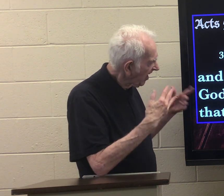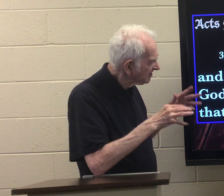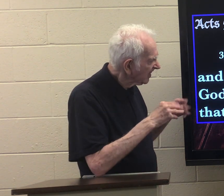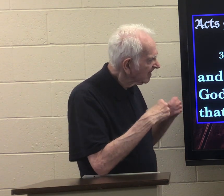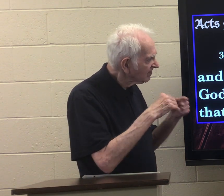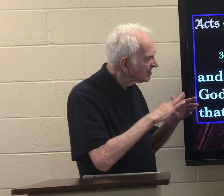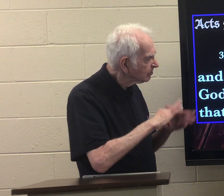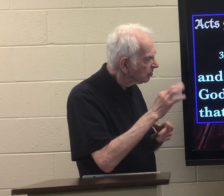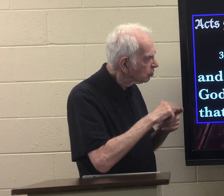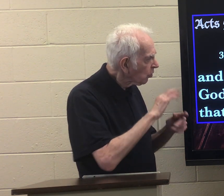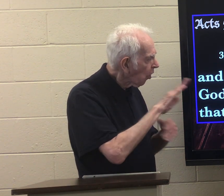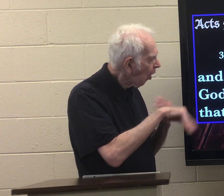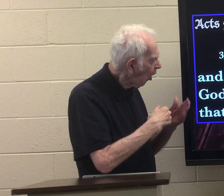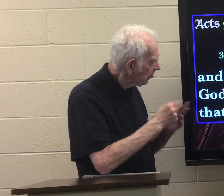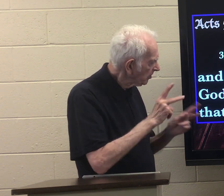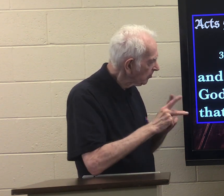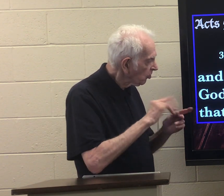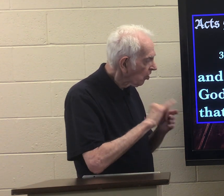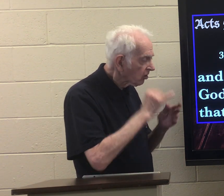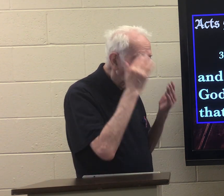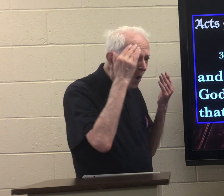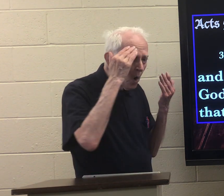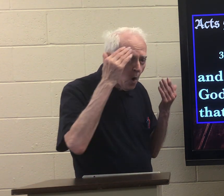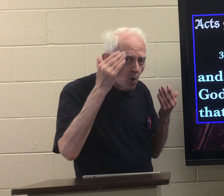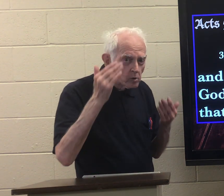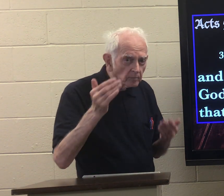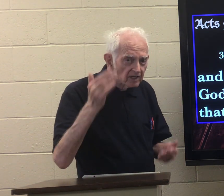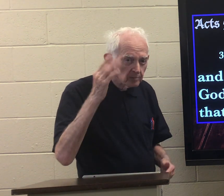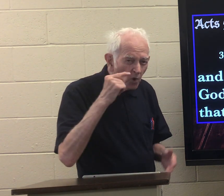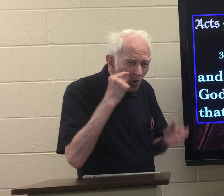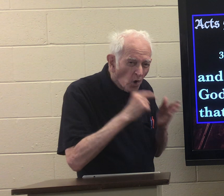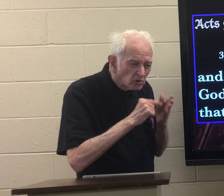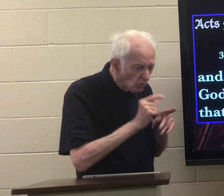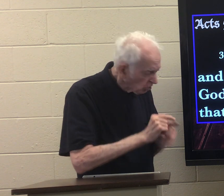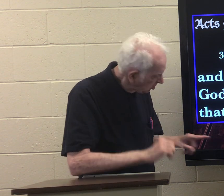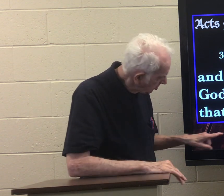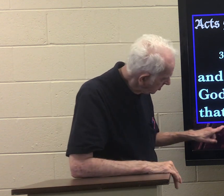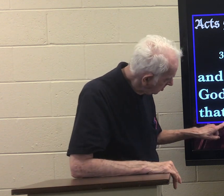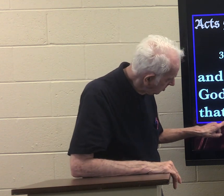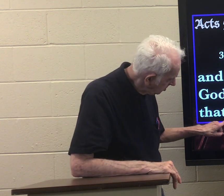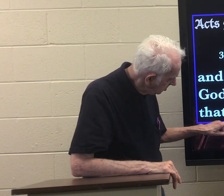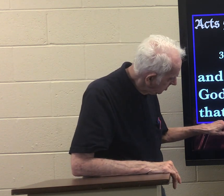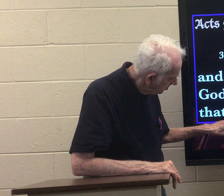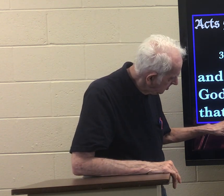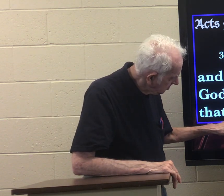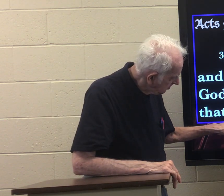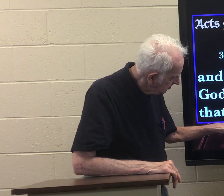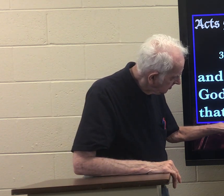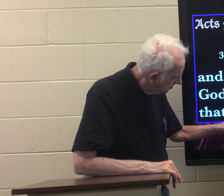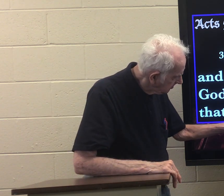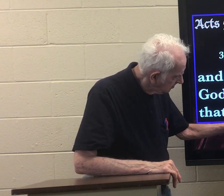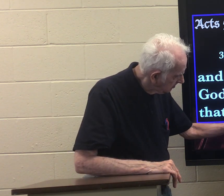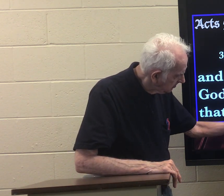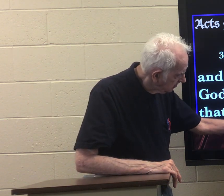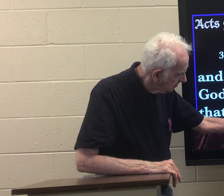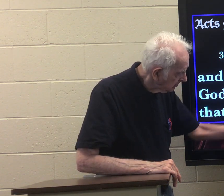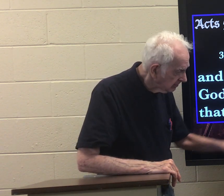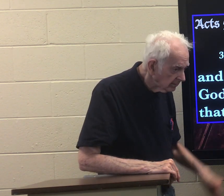God has given the spirit to all people you know the word that says that obey him